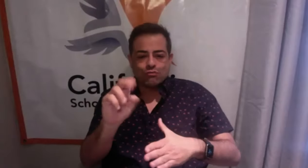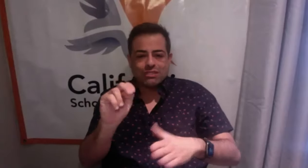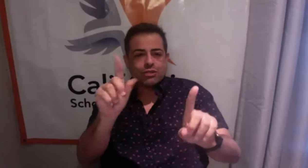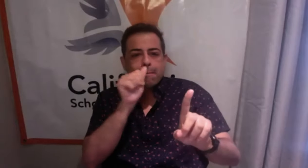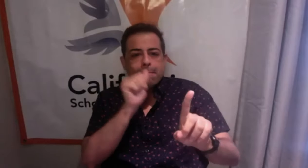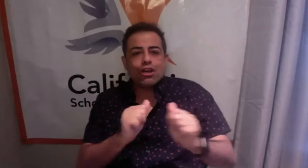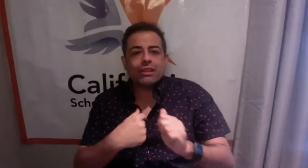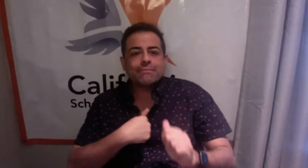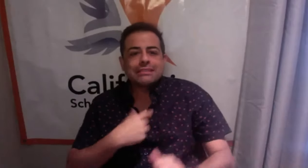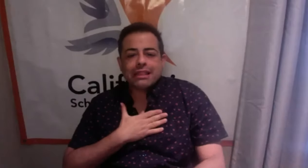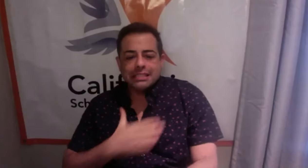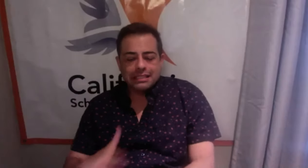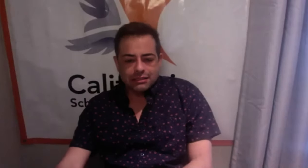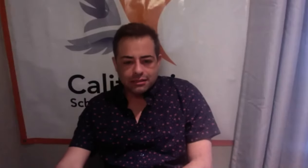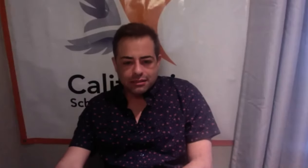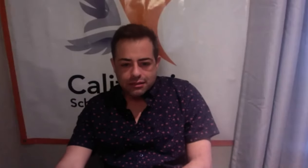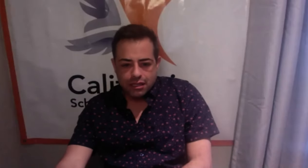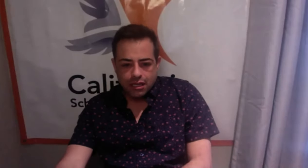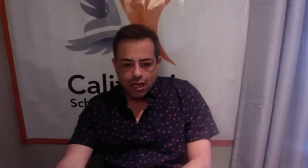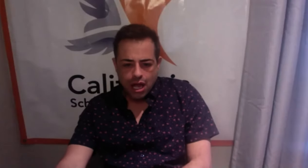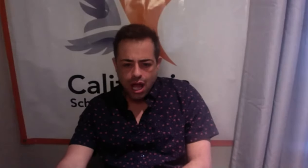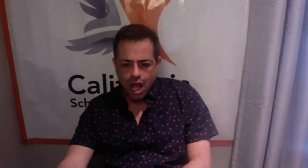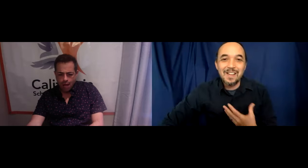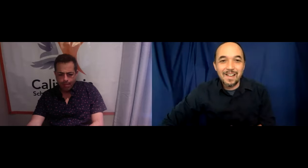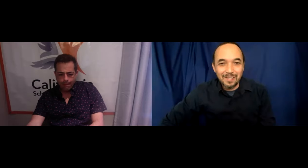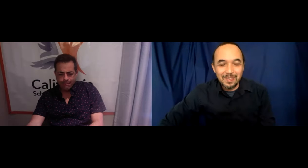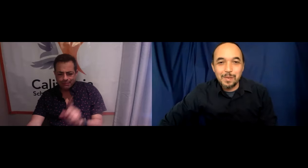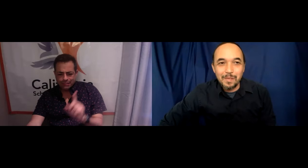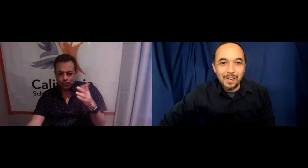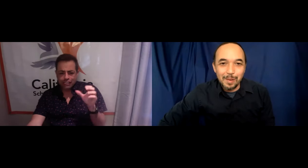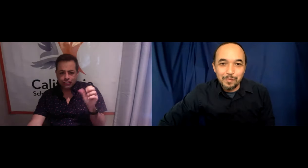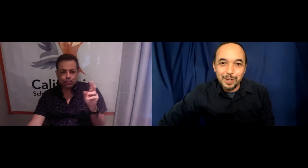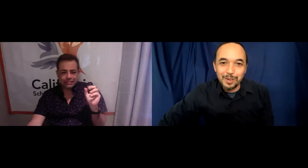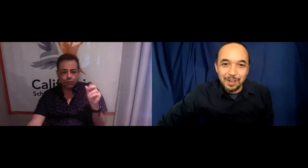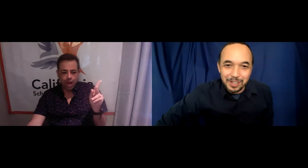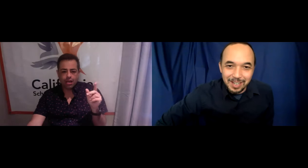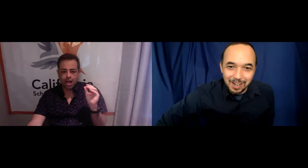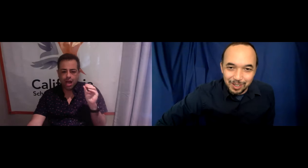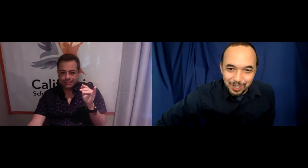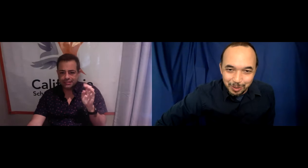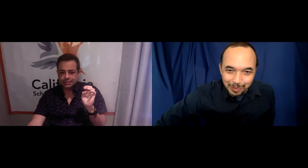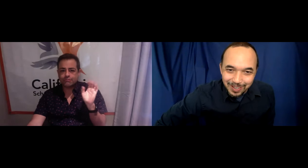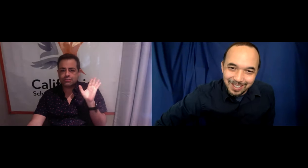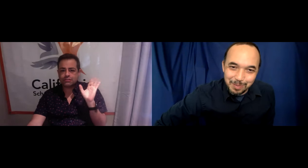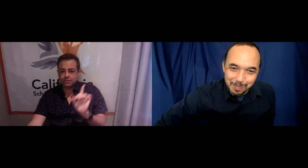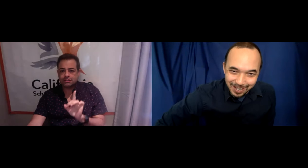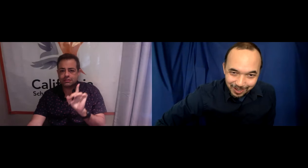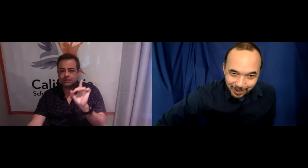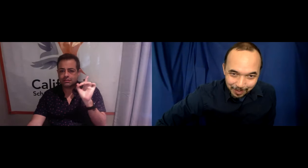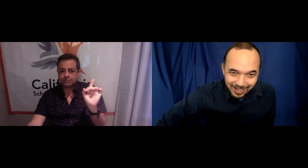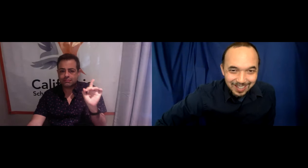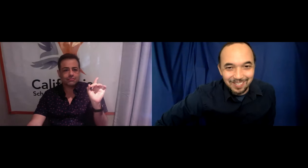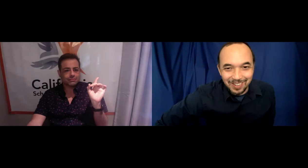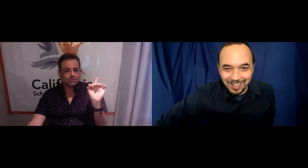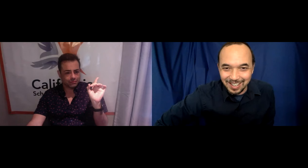and so uh i'm figuring out the technology so please be patient